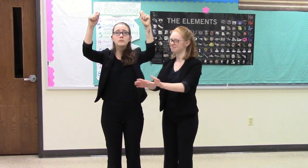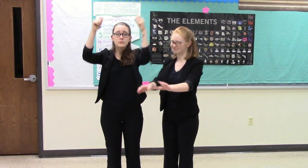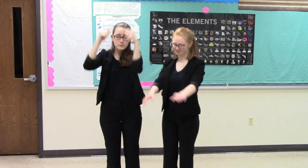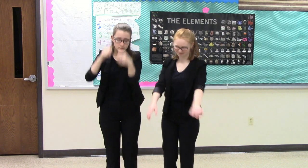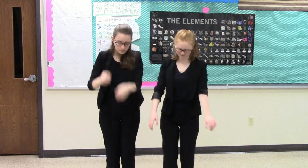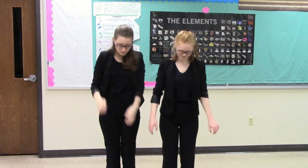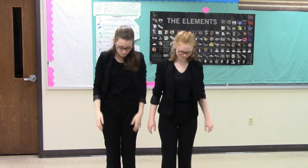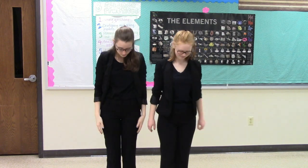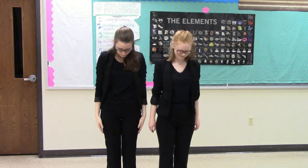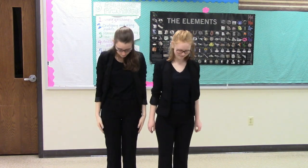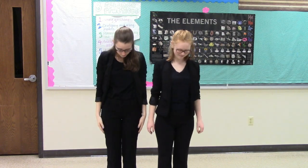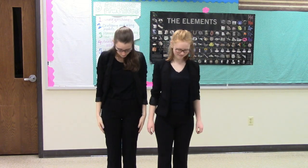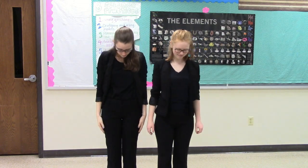Hello. A